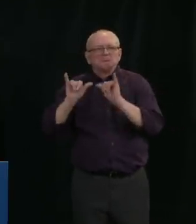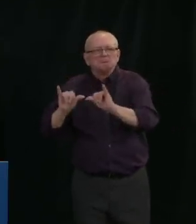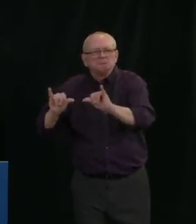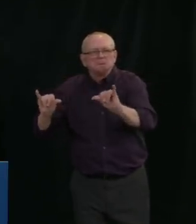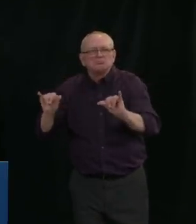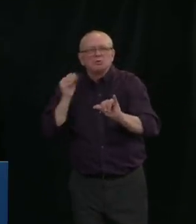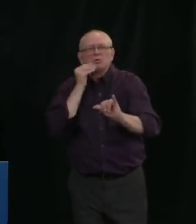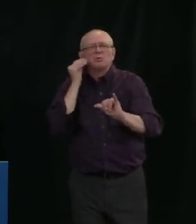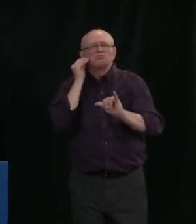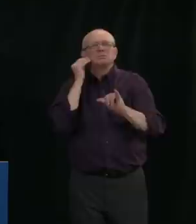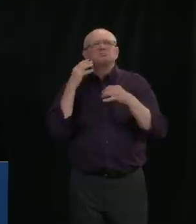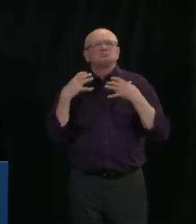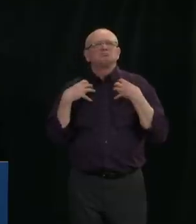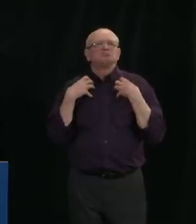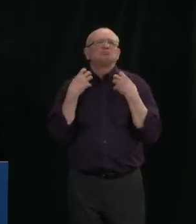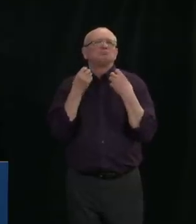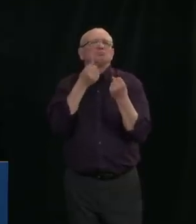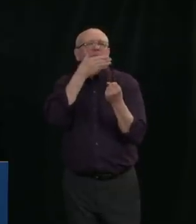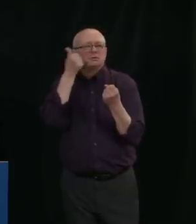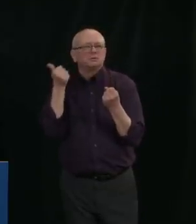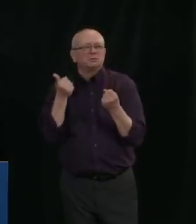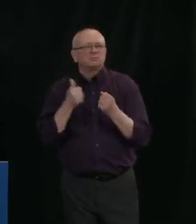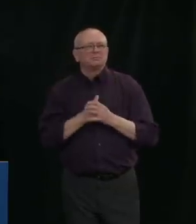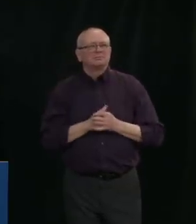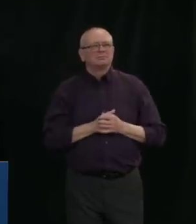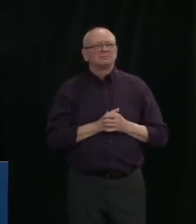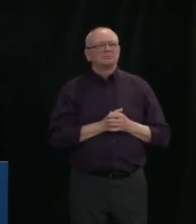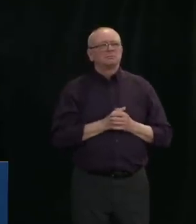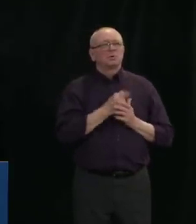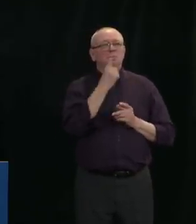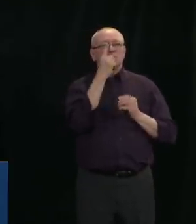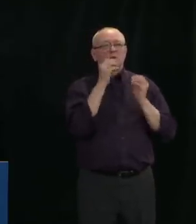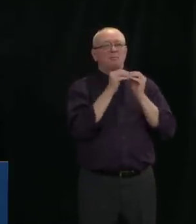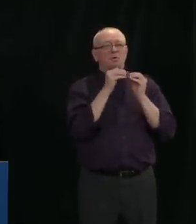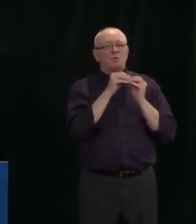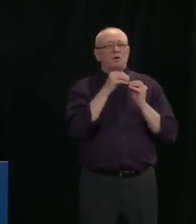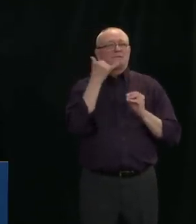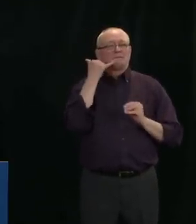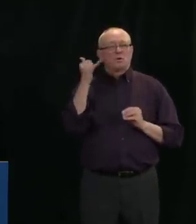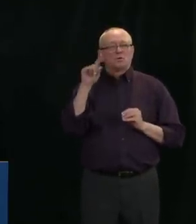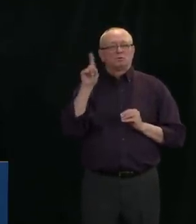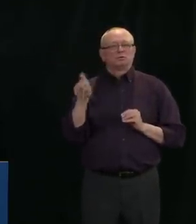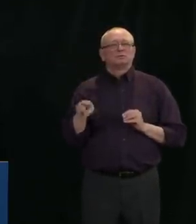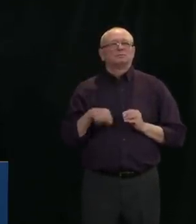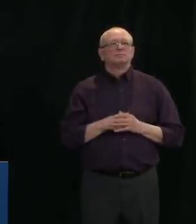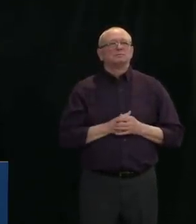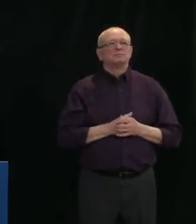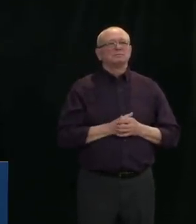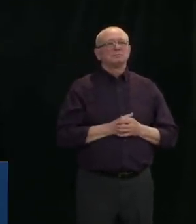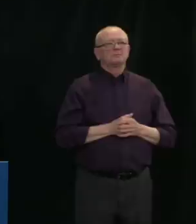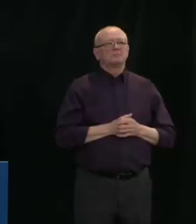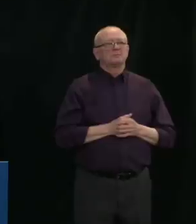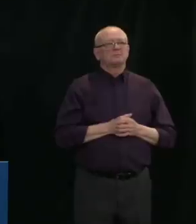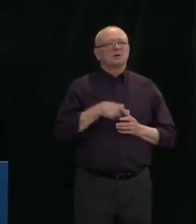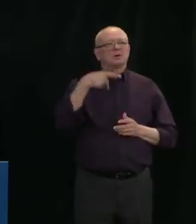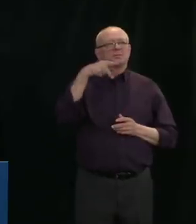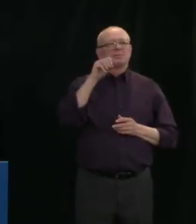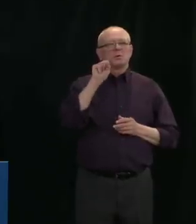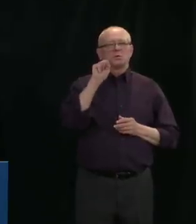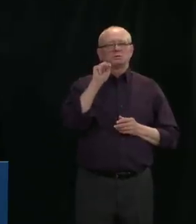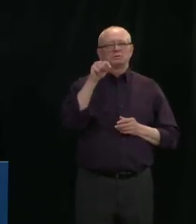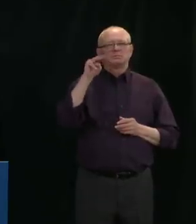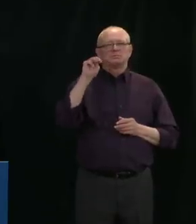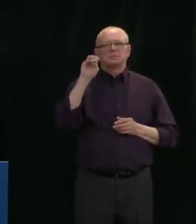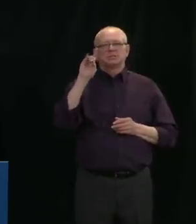more. Operator, can you put through the last caller? Yes. The last caller is Alicia Covella from Post Media. Please go ahead. Thank